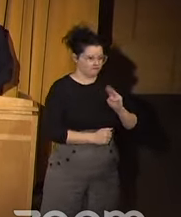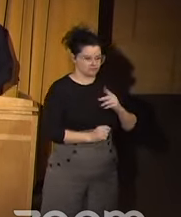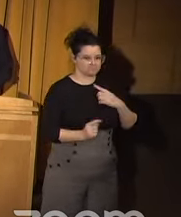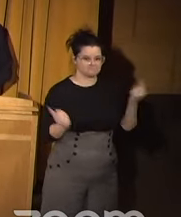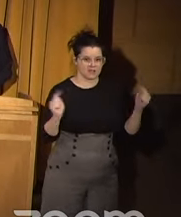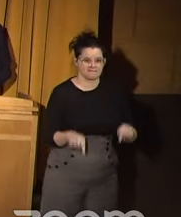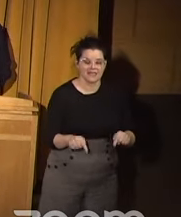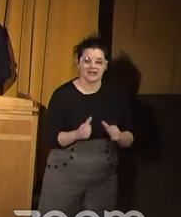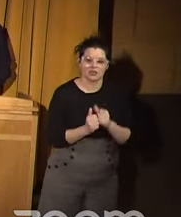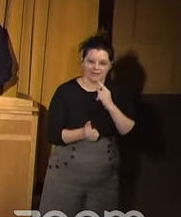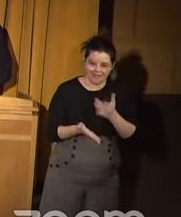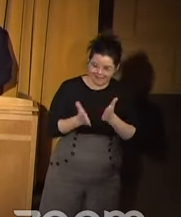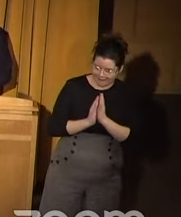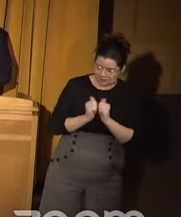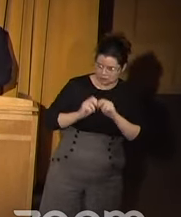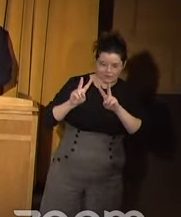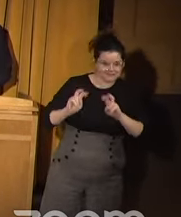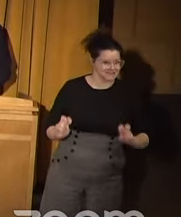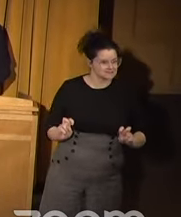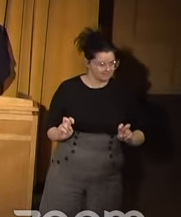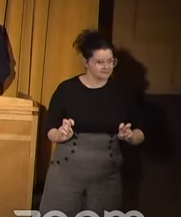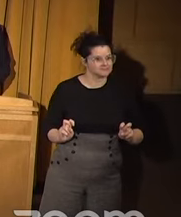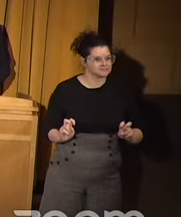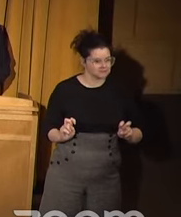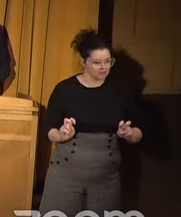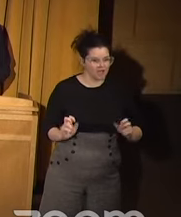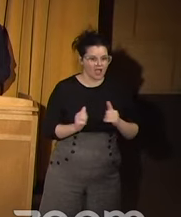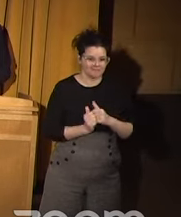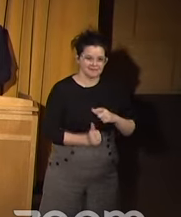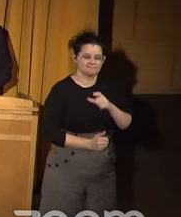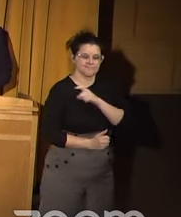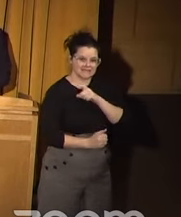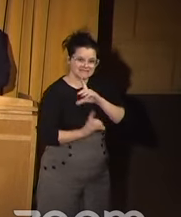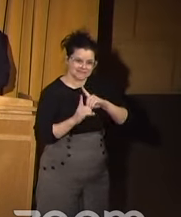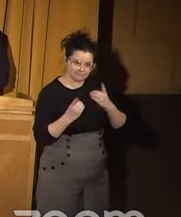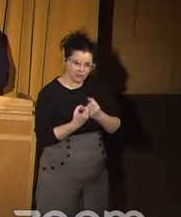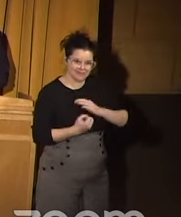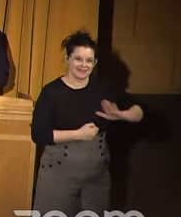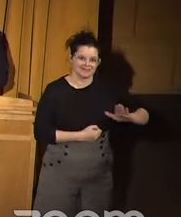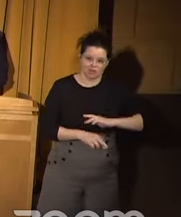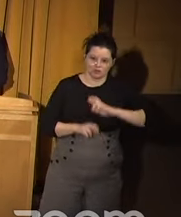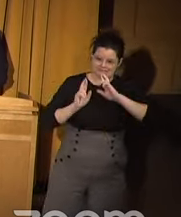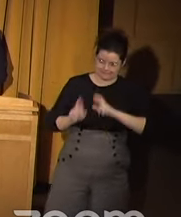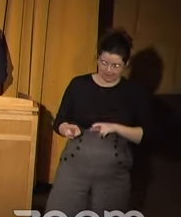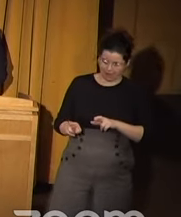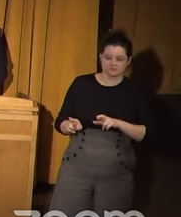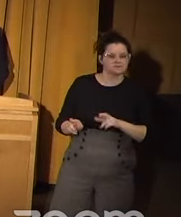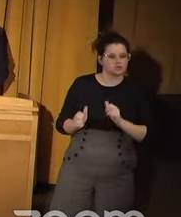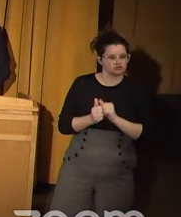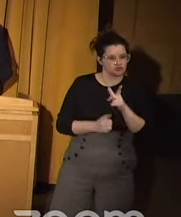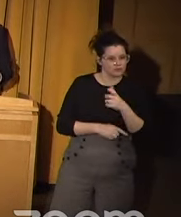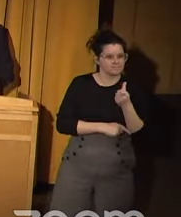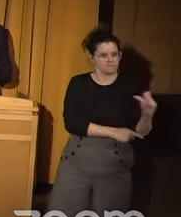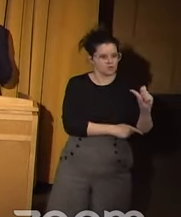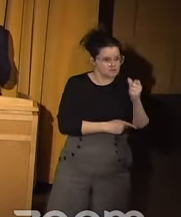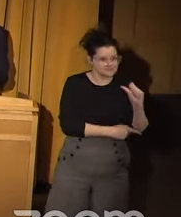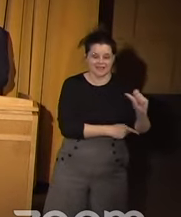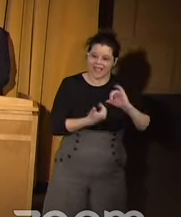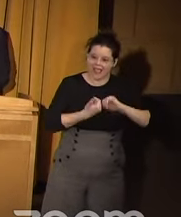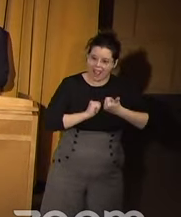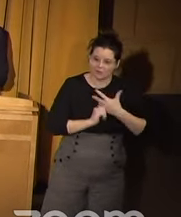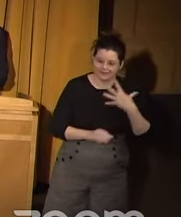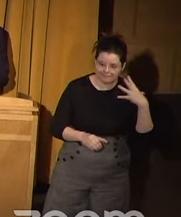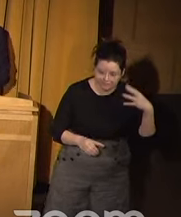in and was asked to do an assessment of the police department's response to those protests, how they